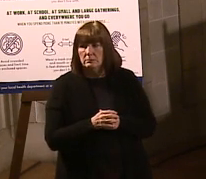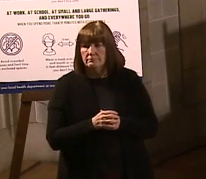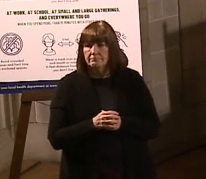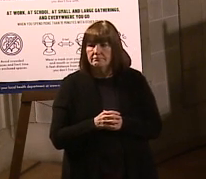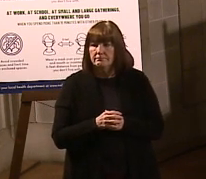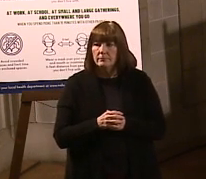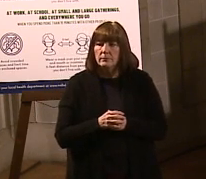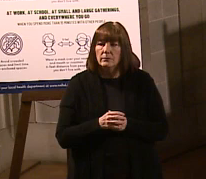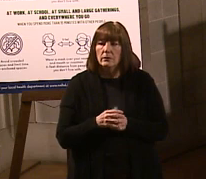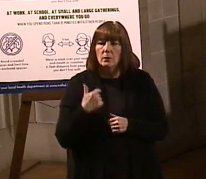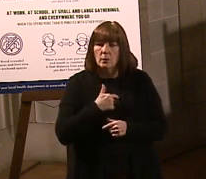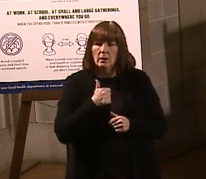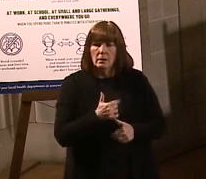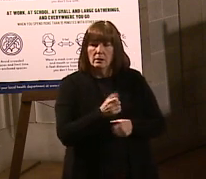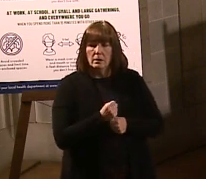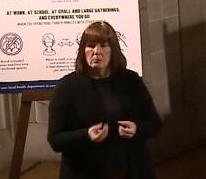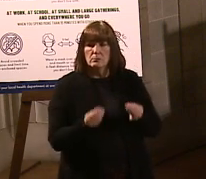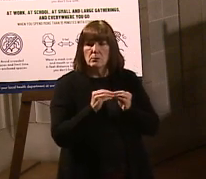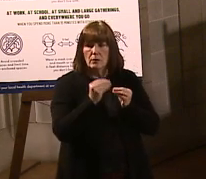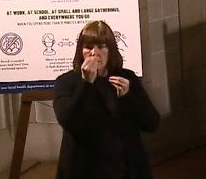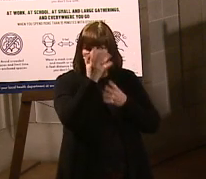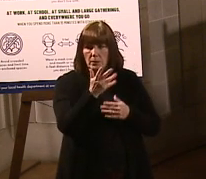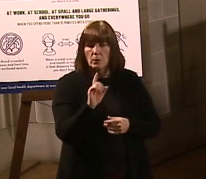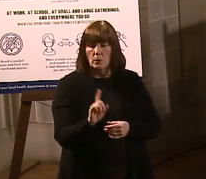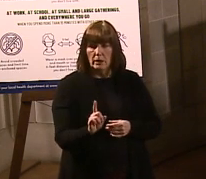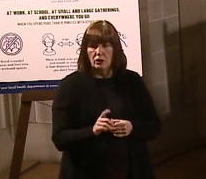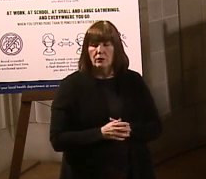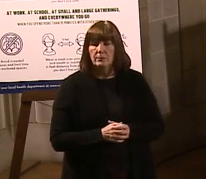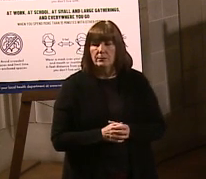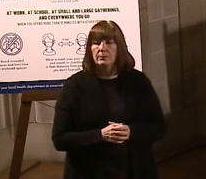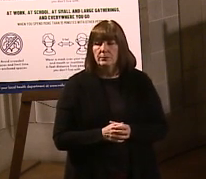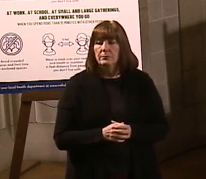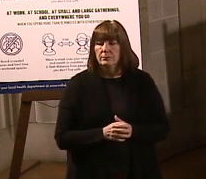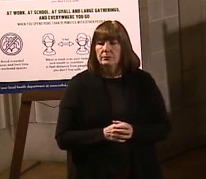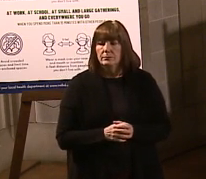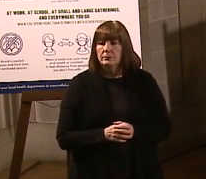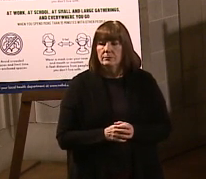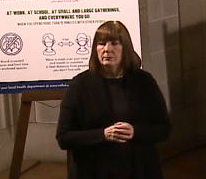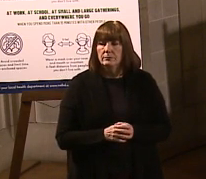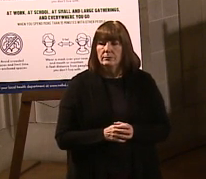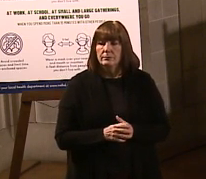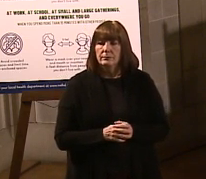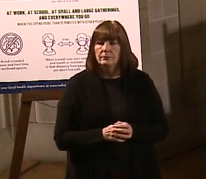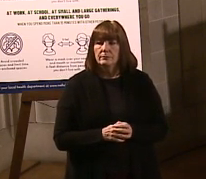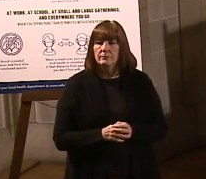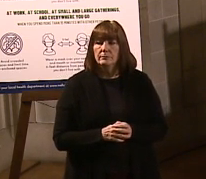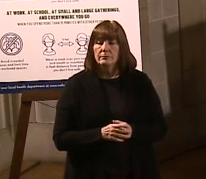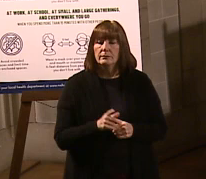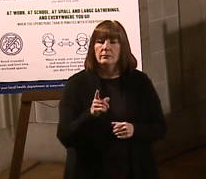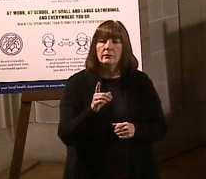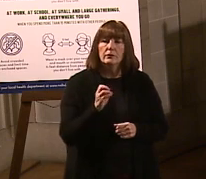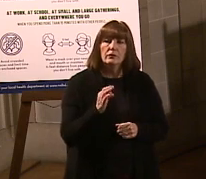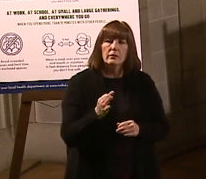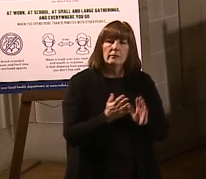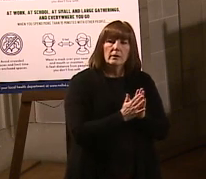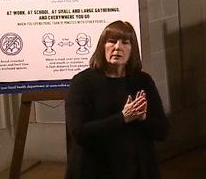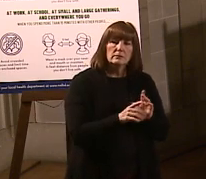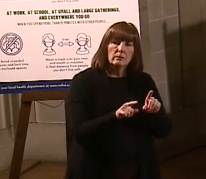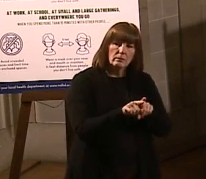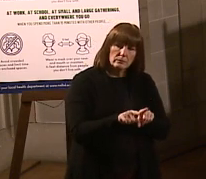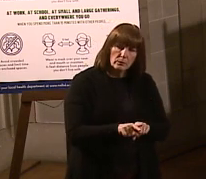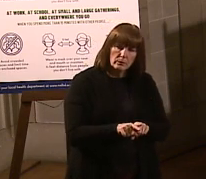But, excuse me? So we can get more information of where we'll post. We'll get more information about where we'll post. Jeff also asked, can you explain